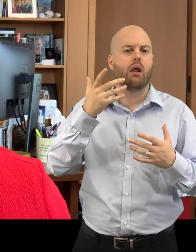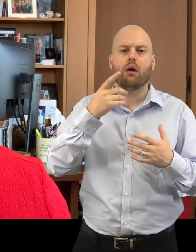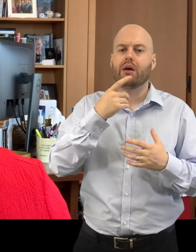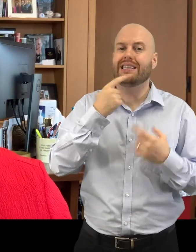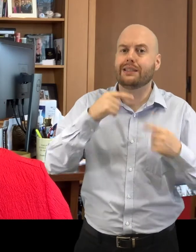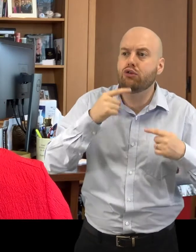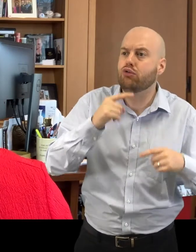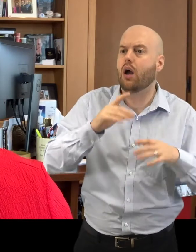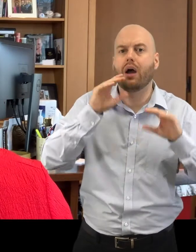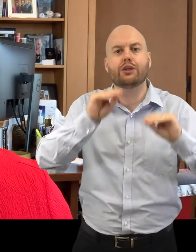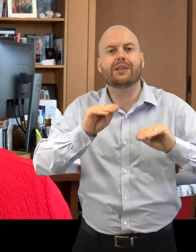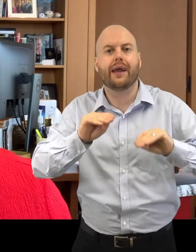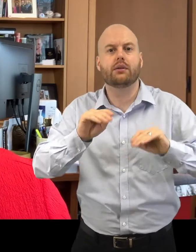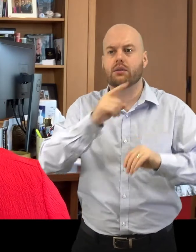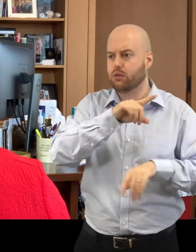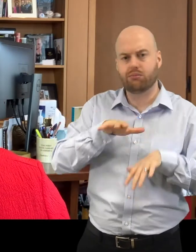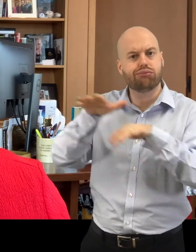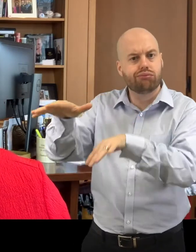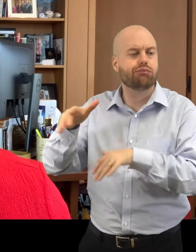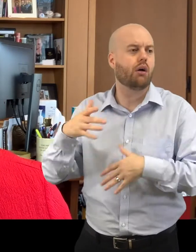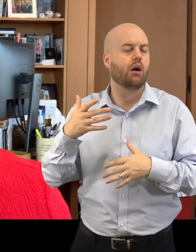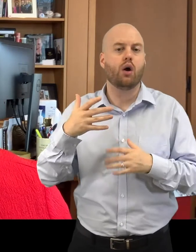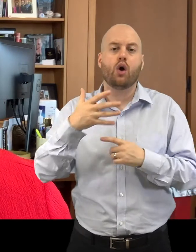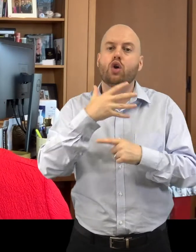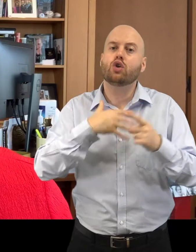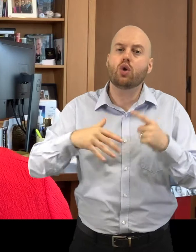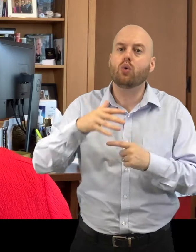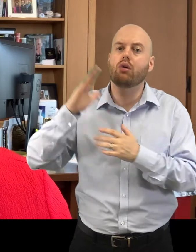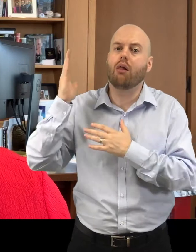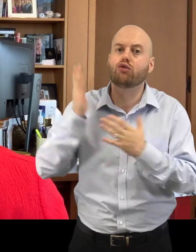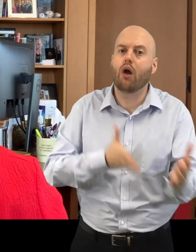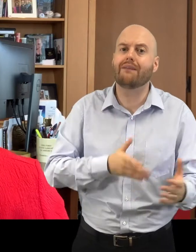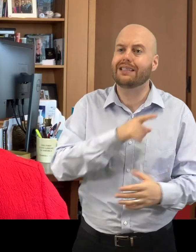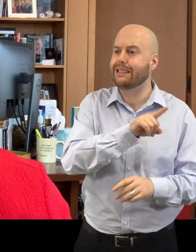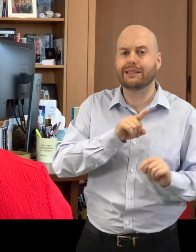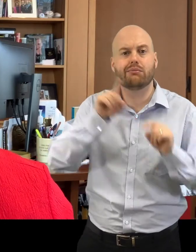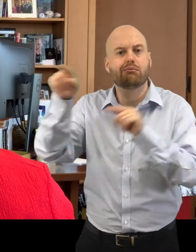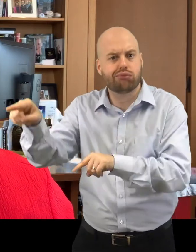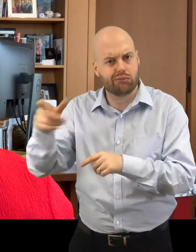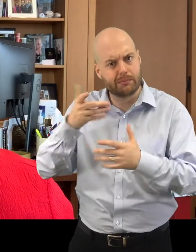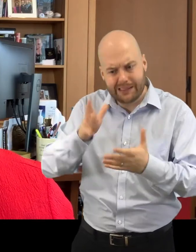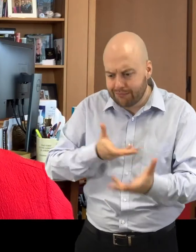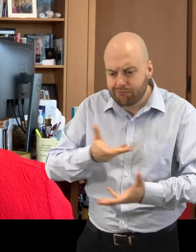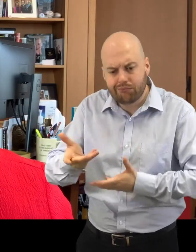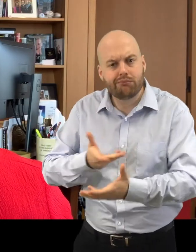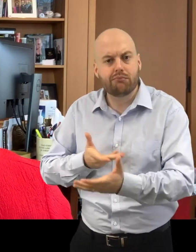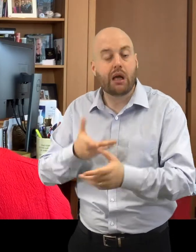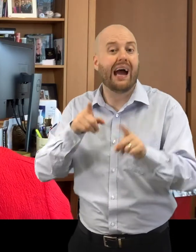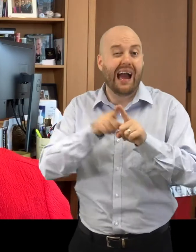It was a place that social services were being delivered and the